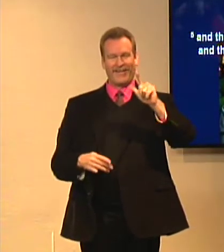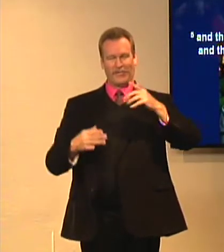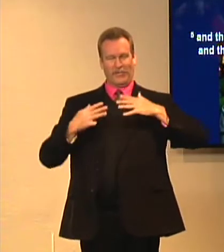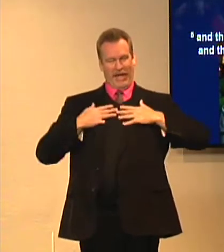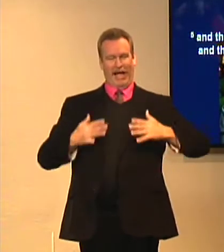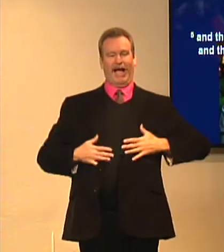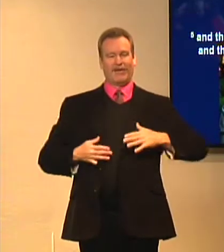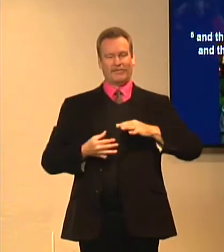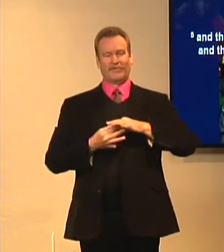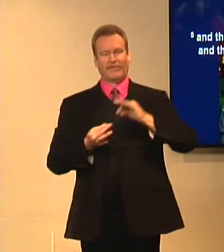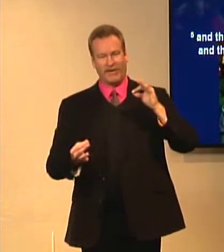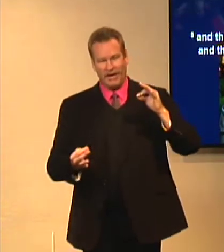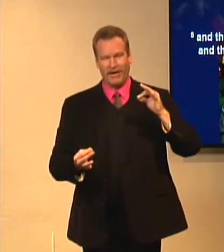imperial, glorified body,